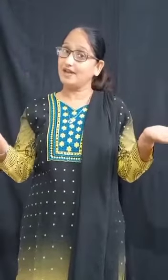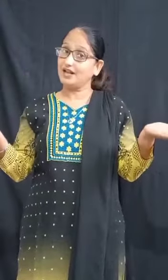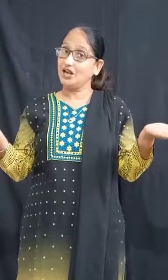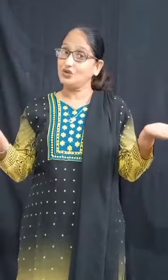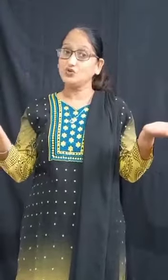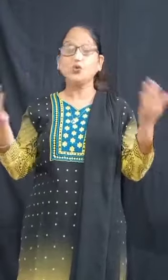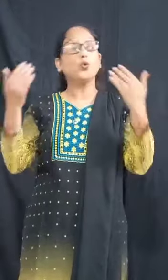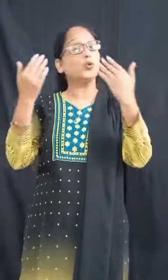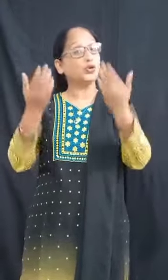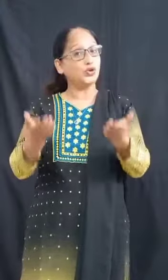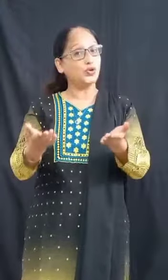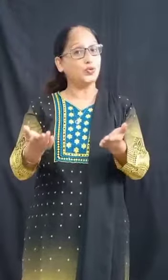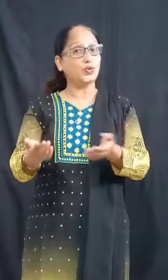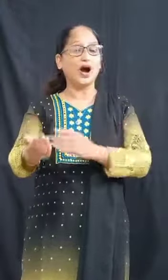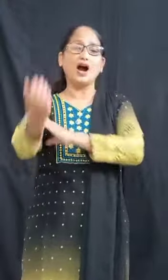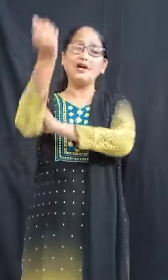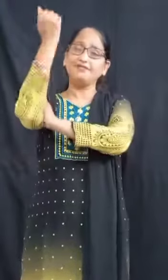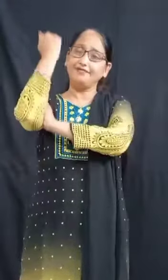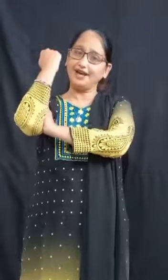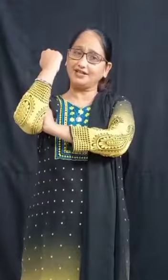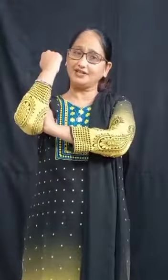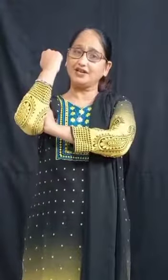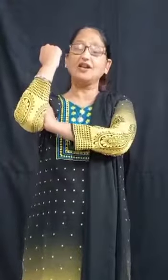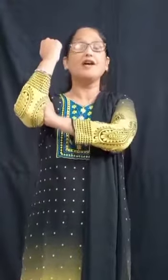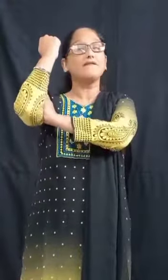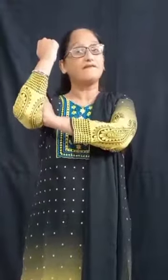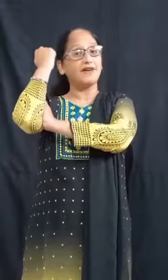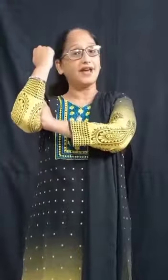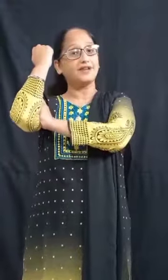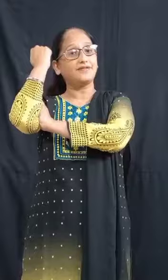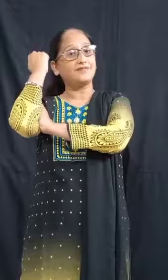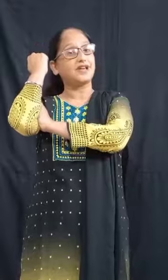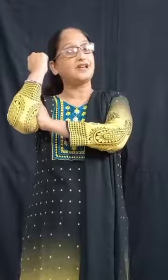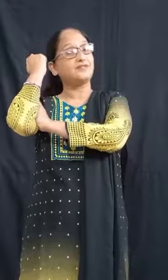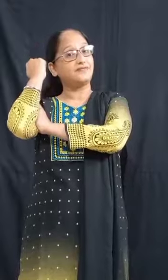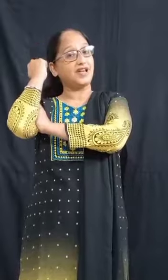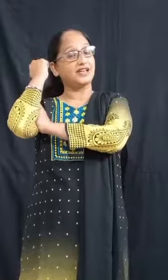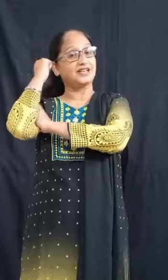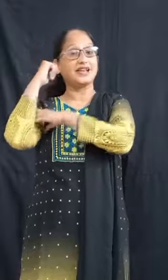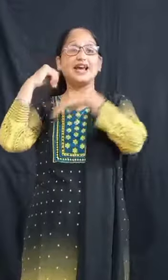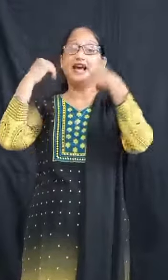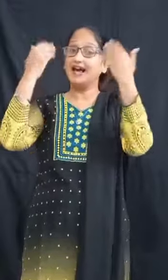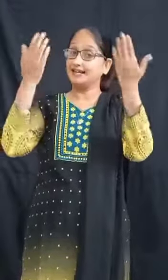well. So, you are fit. Fit, fit, fit, When